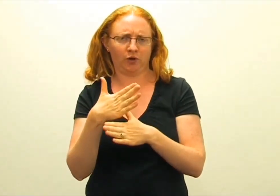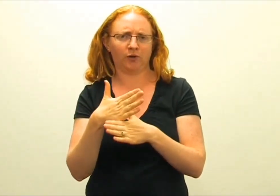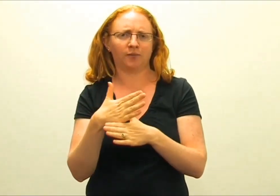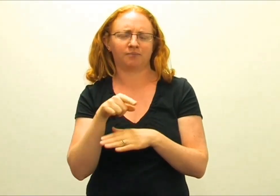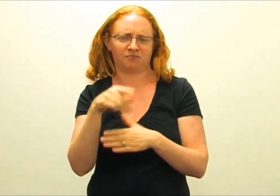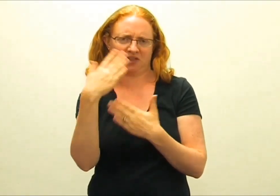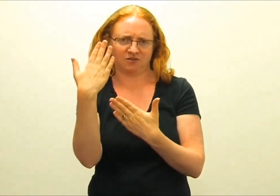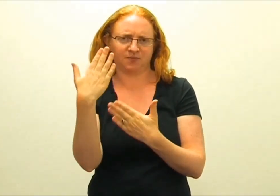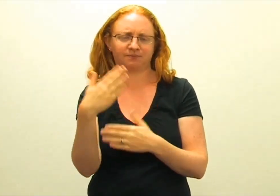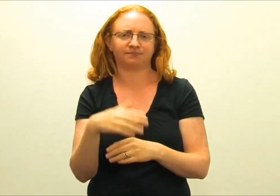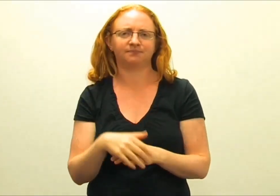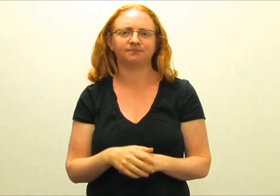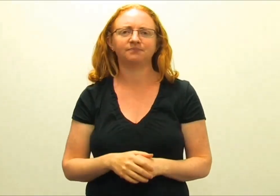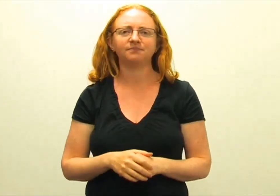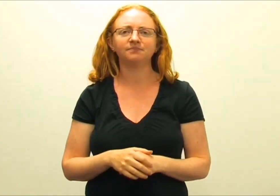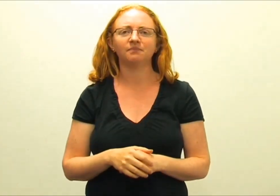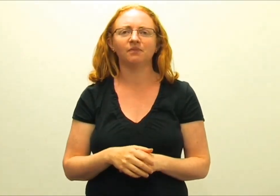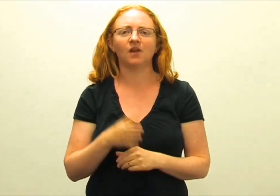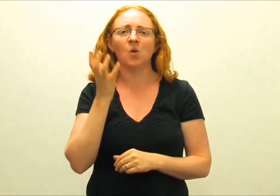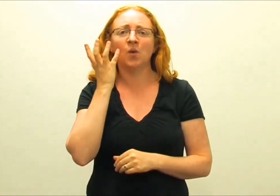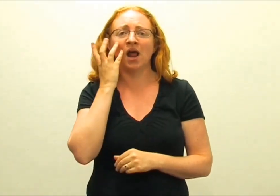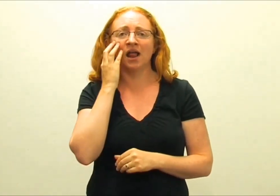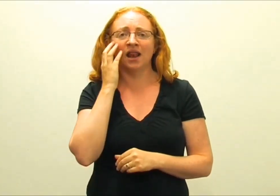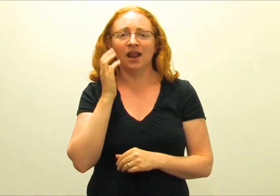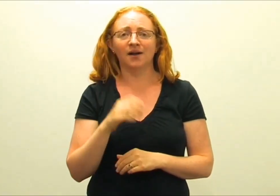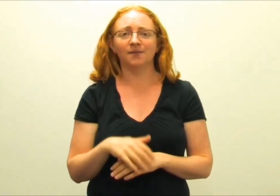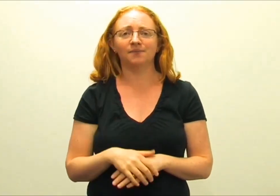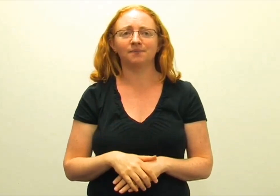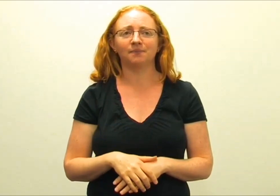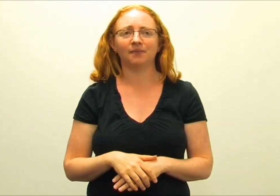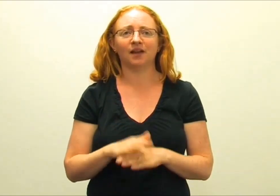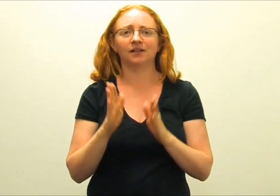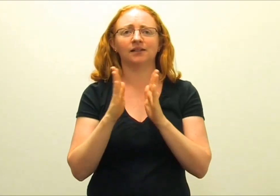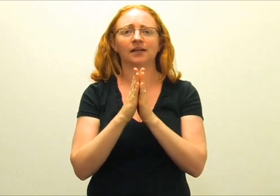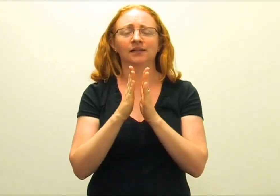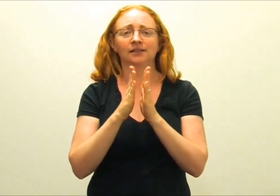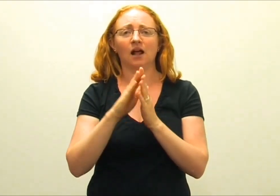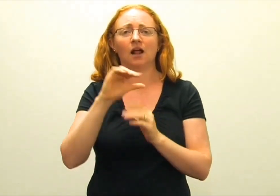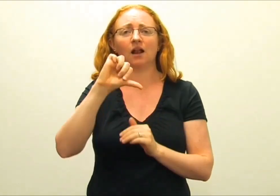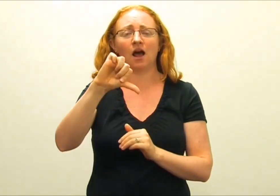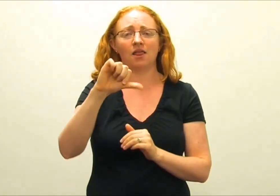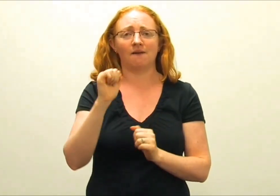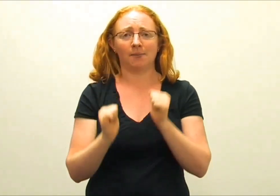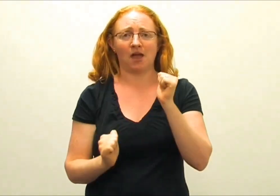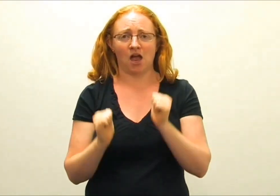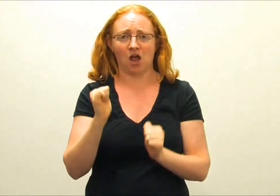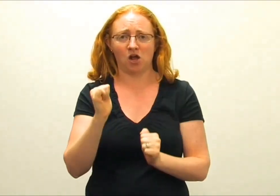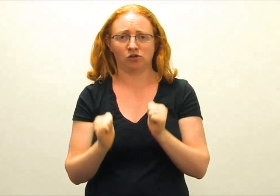and political work within her presentation. That's happening on Sunday the 9th of March